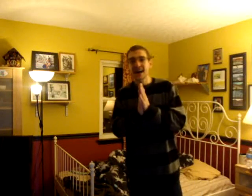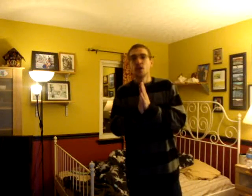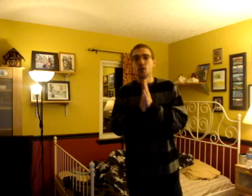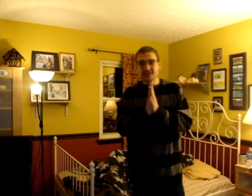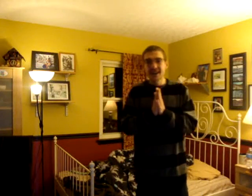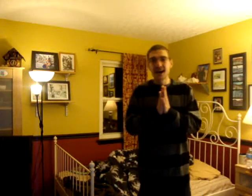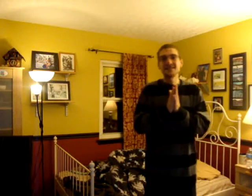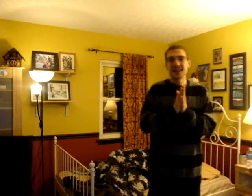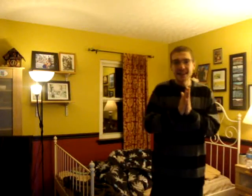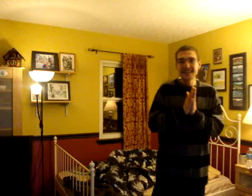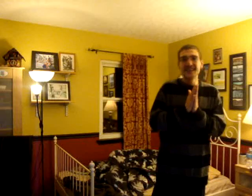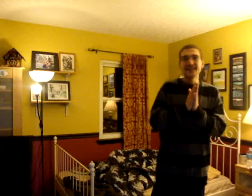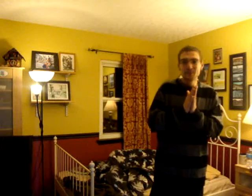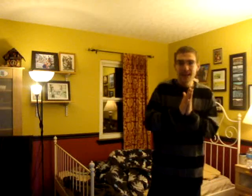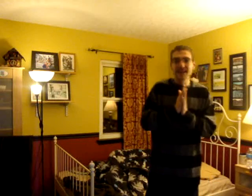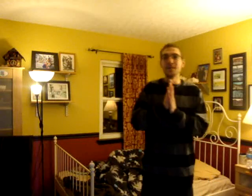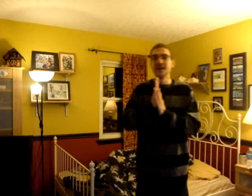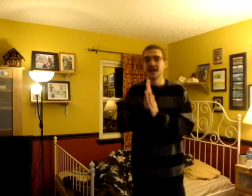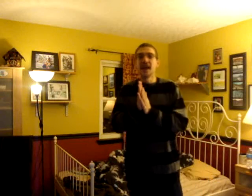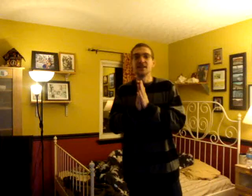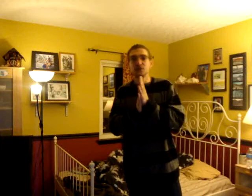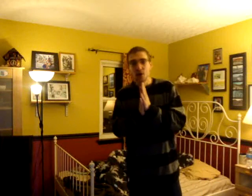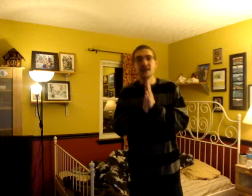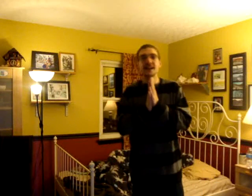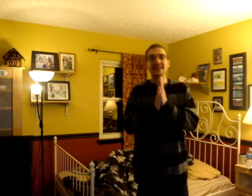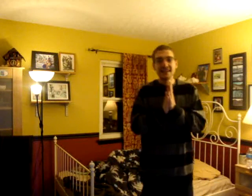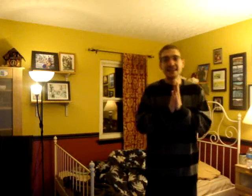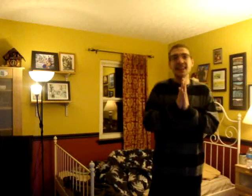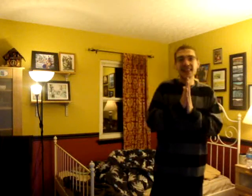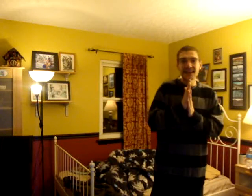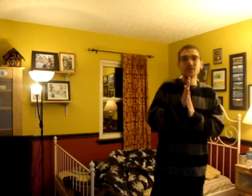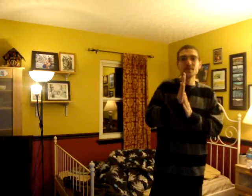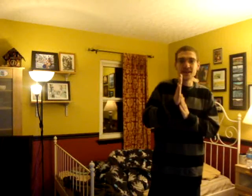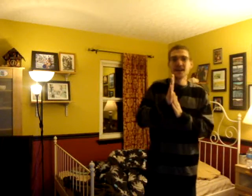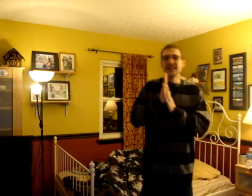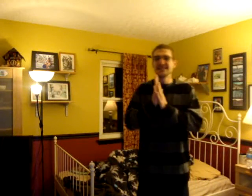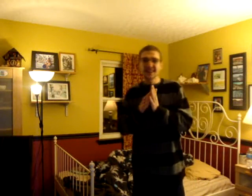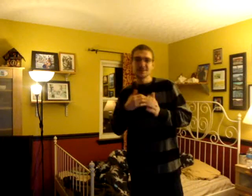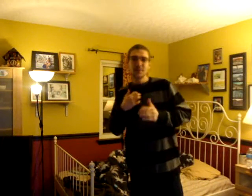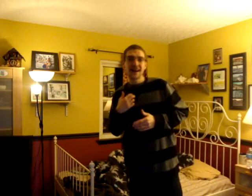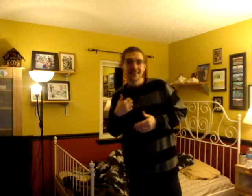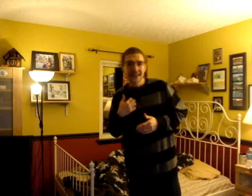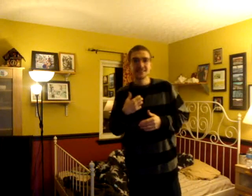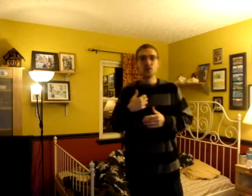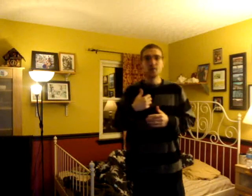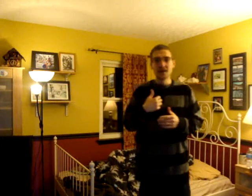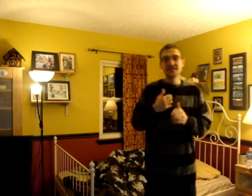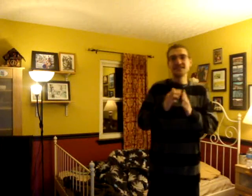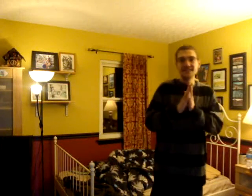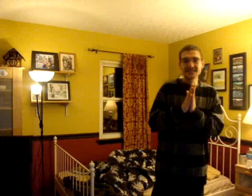won't stop till I get that sprite in me. And you know that I need that light with me. It's not the spotlight so much, it's just